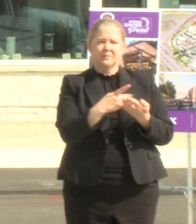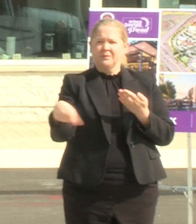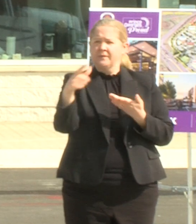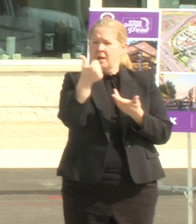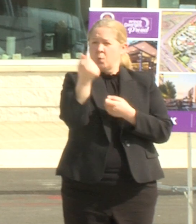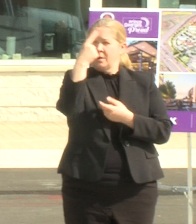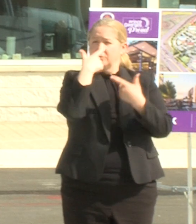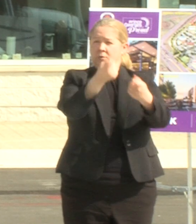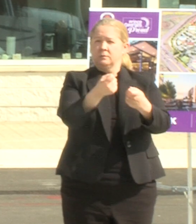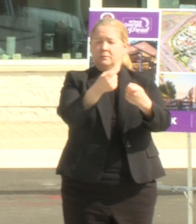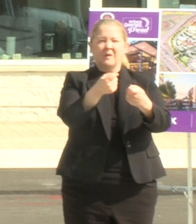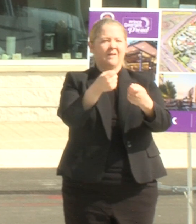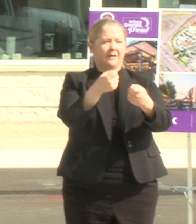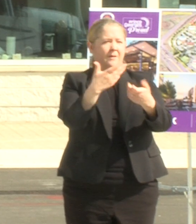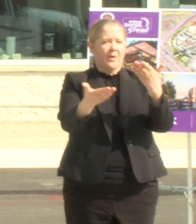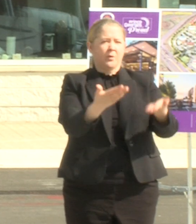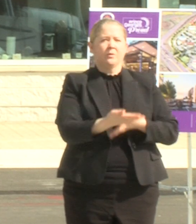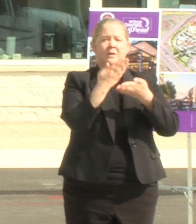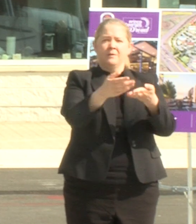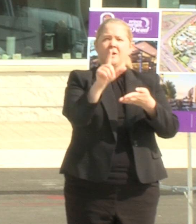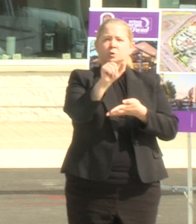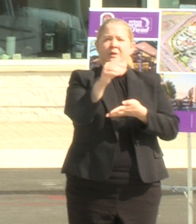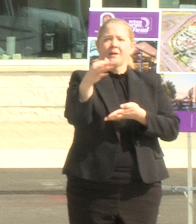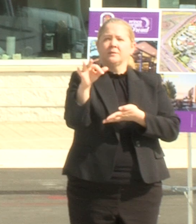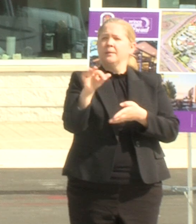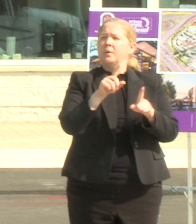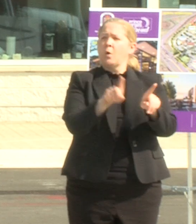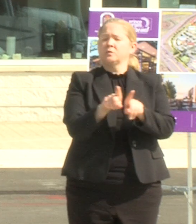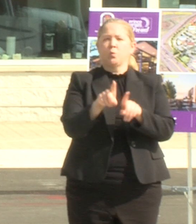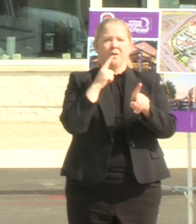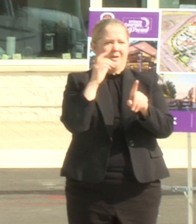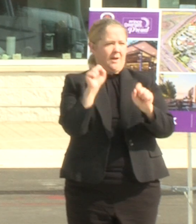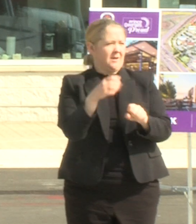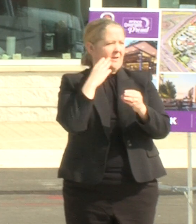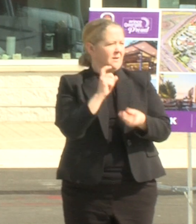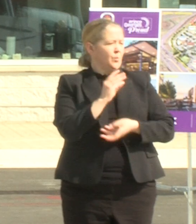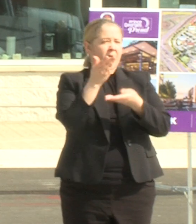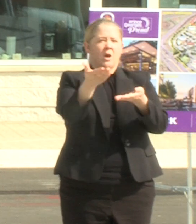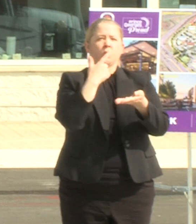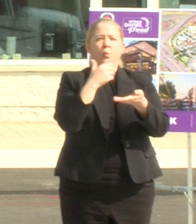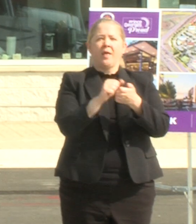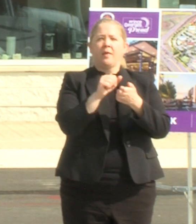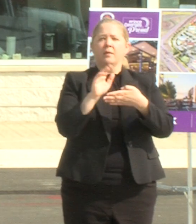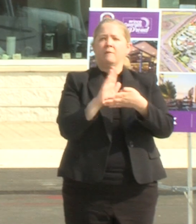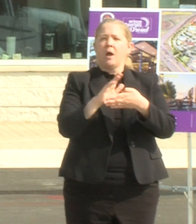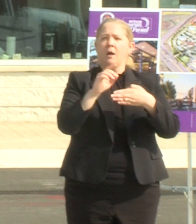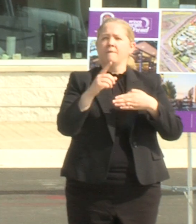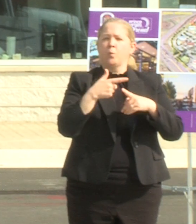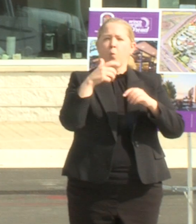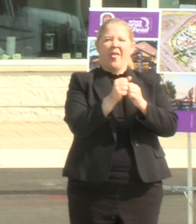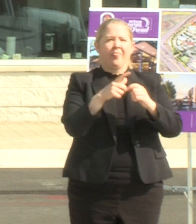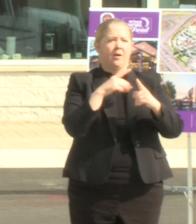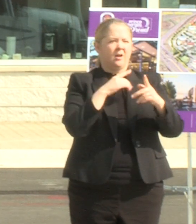this in 2019 but we also will provide you with b-roll uh of the groundbreaking that happened in 2019 are there any questions that we can